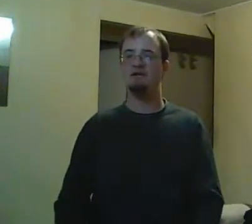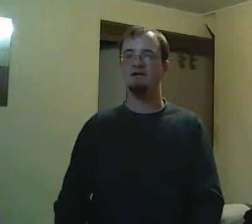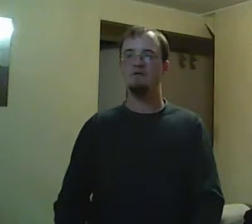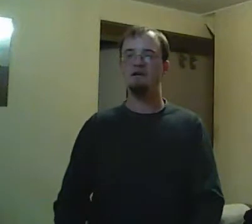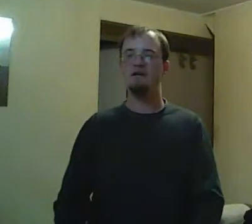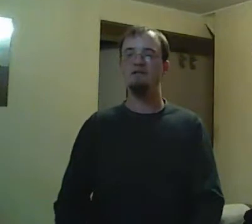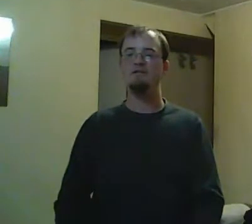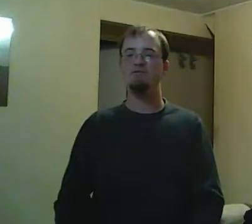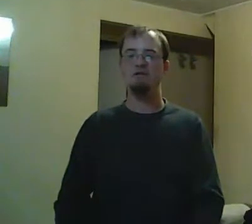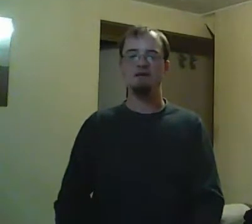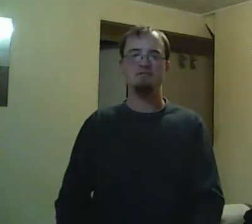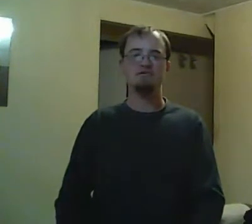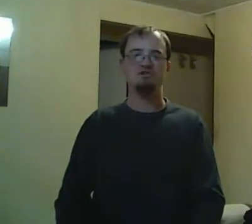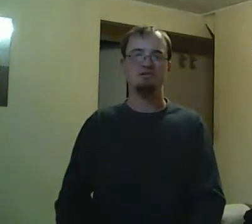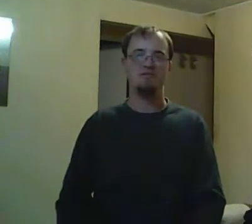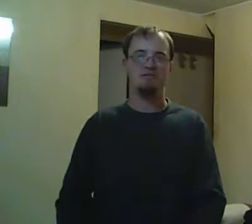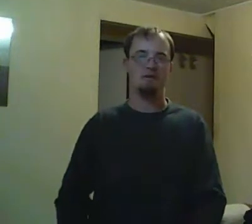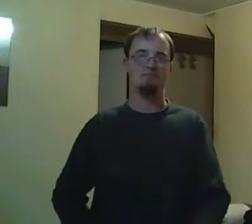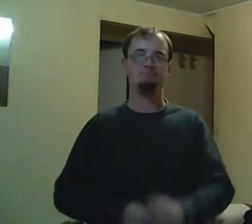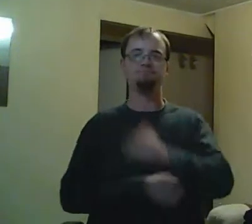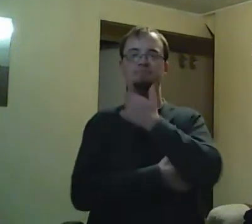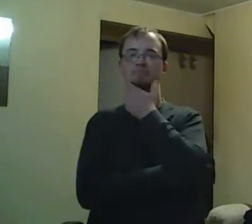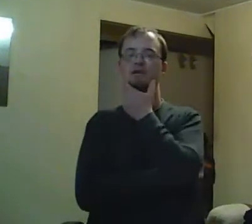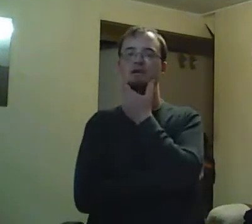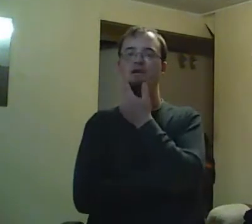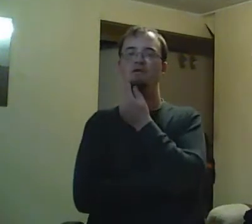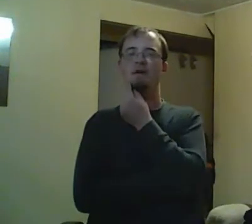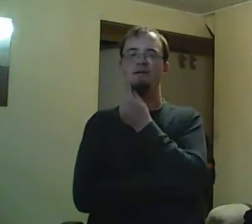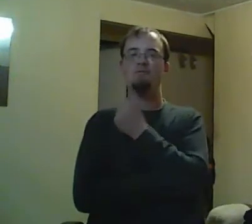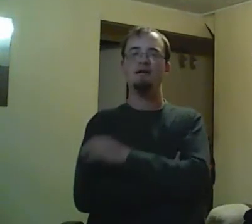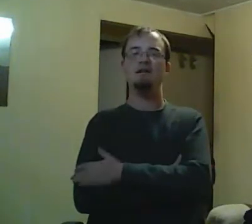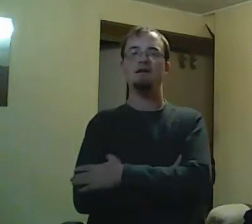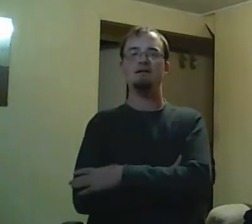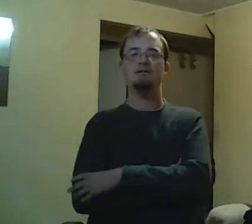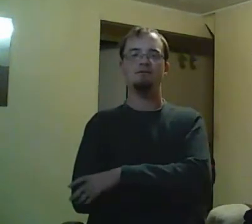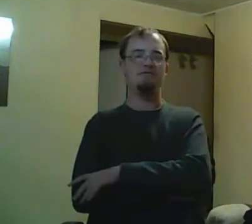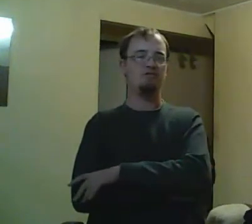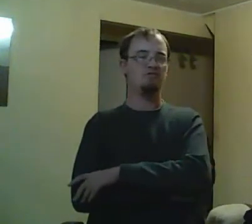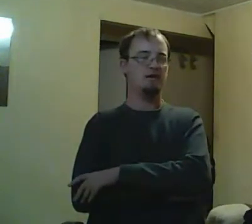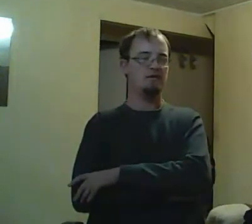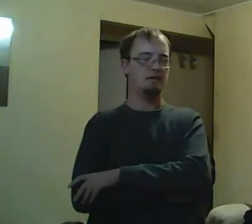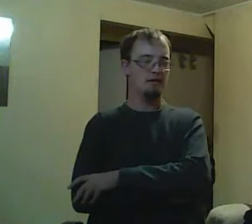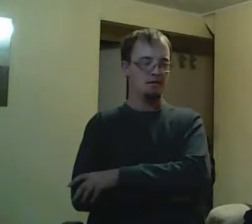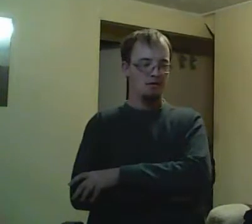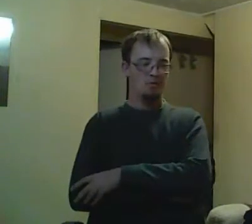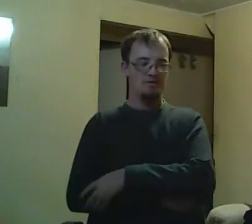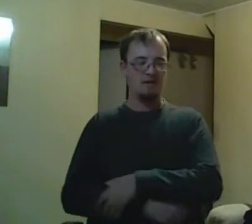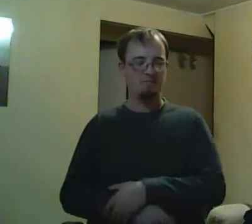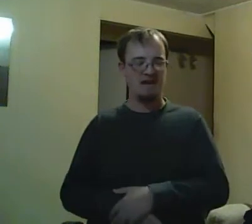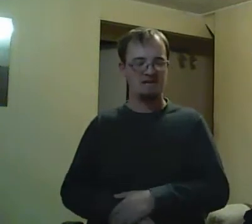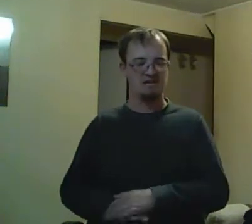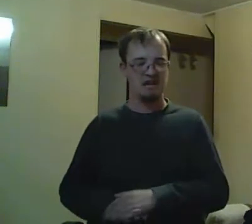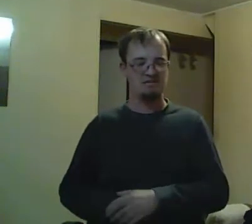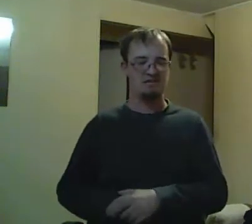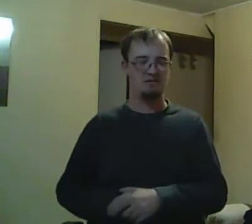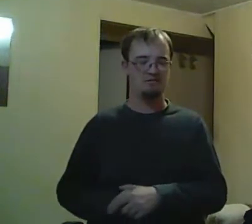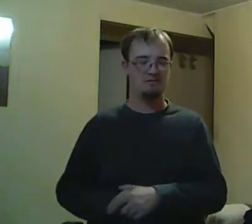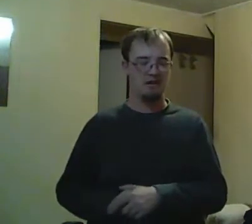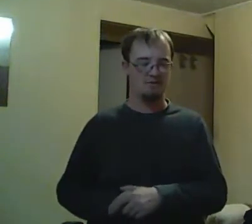and Ashley. So, she's trying to fit in. She finds Rick in her locker with a rose and is happy